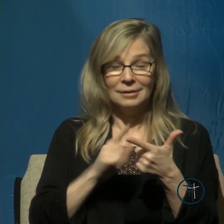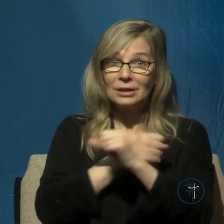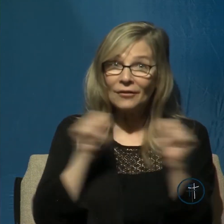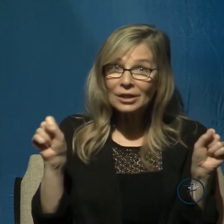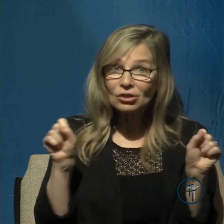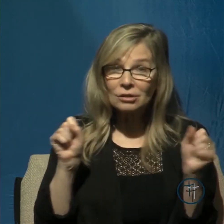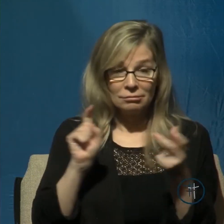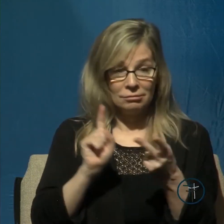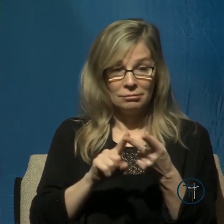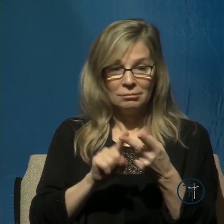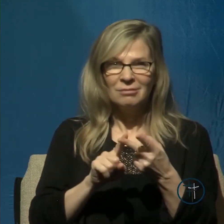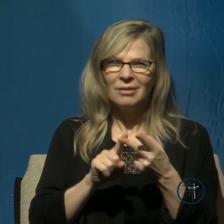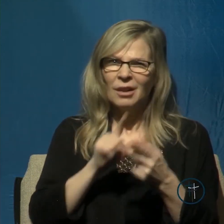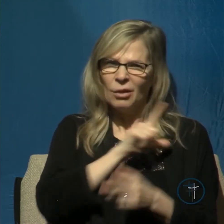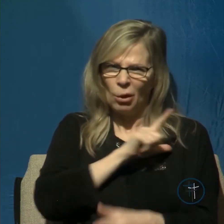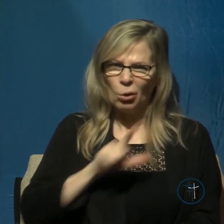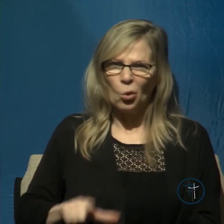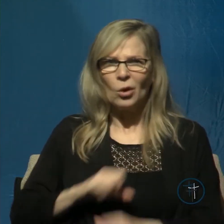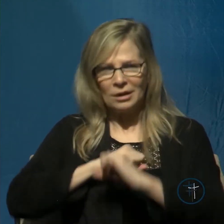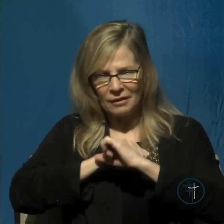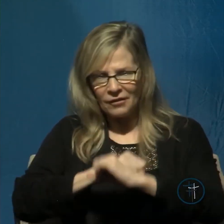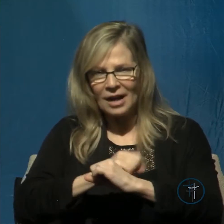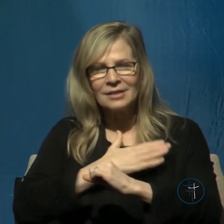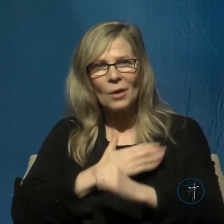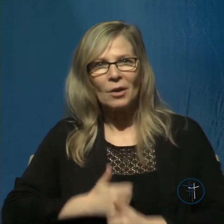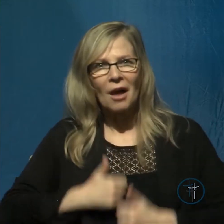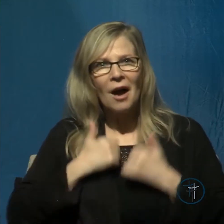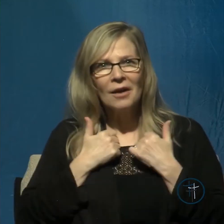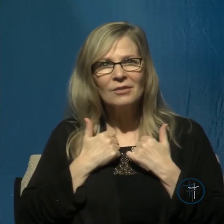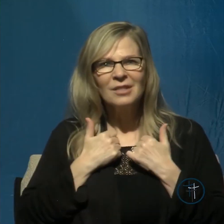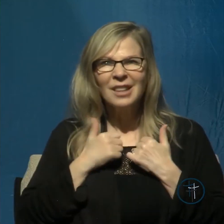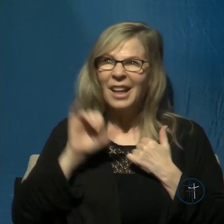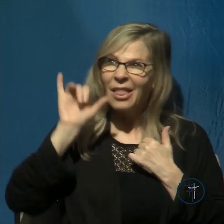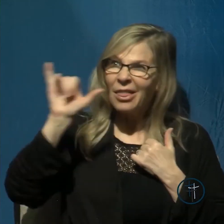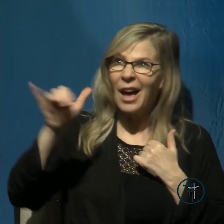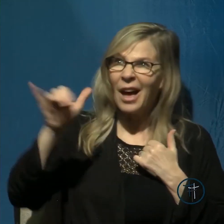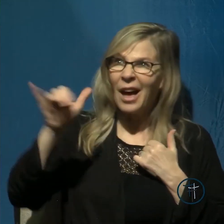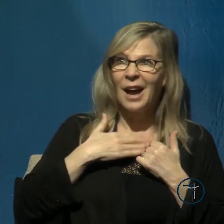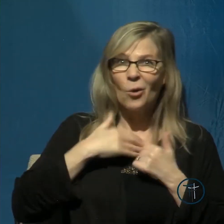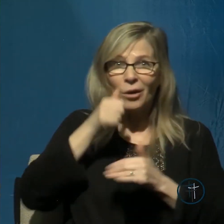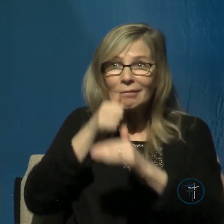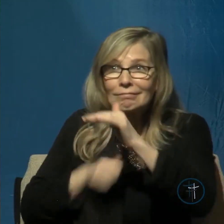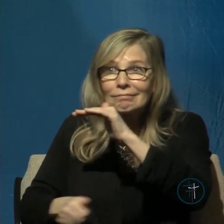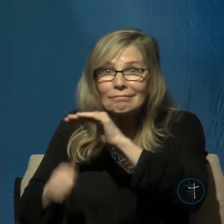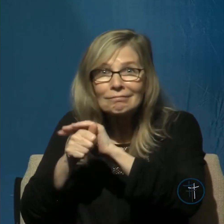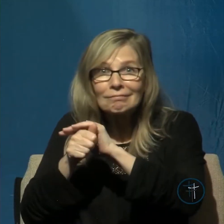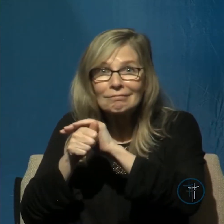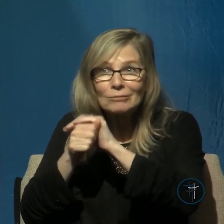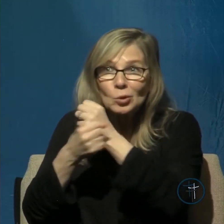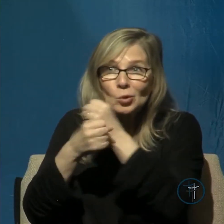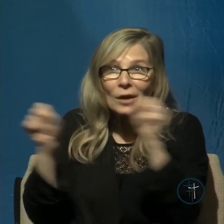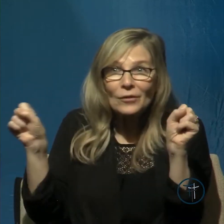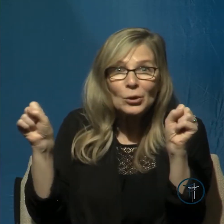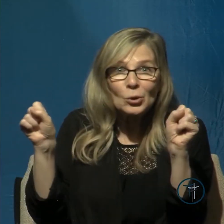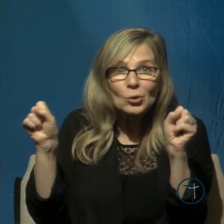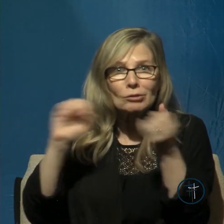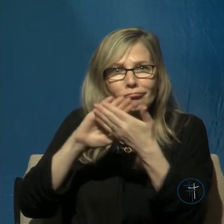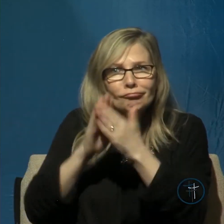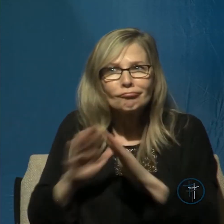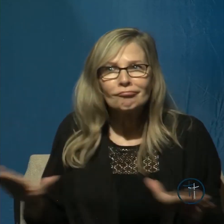defense of our lives in that he is our refuge he's our stronghold in other words he's the one we run to when we're in trouble and he's the